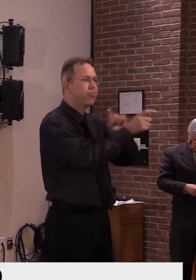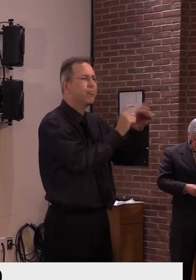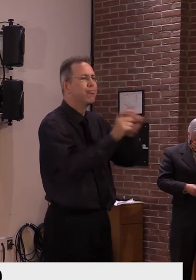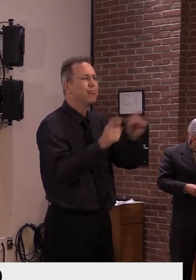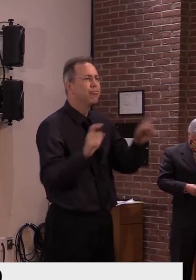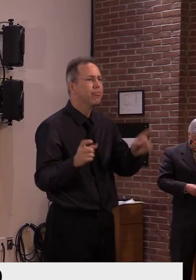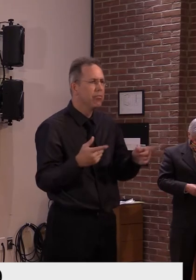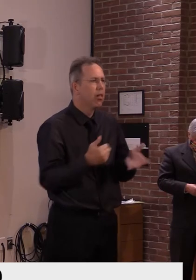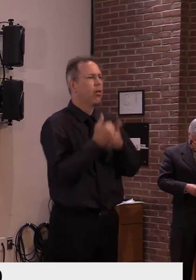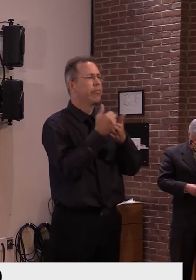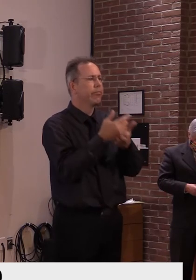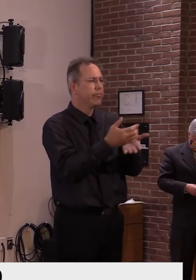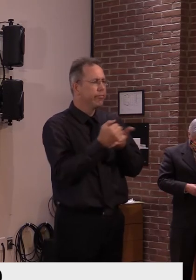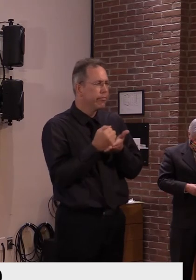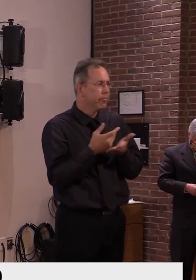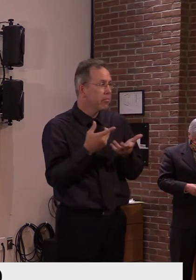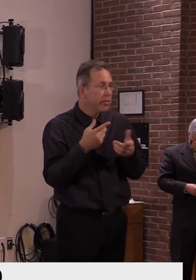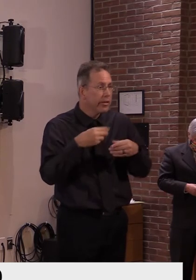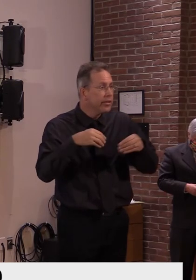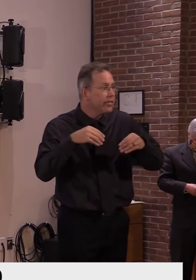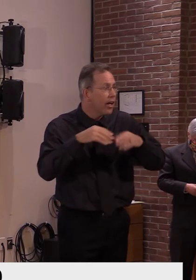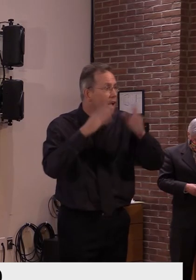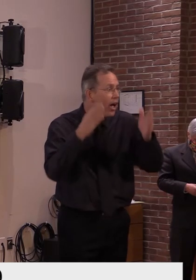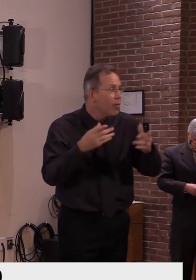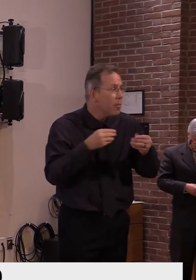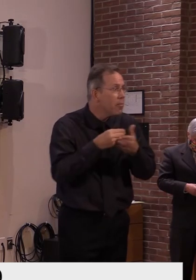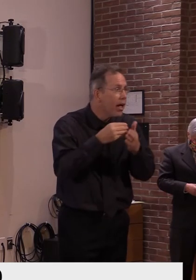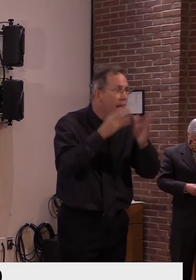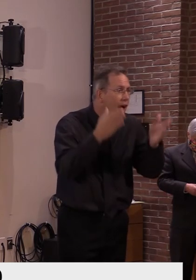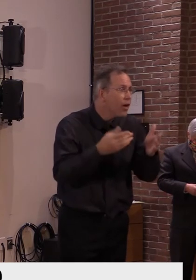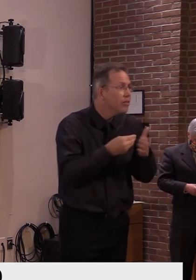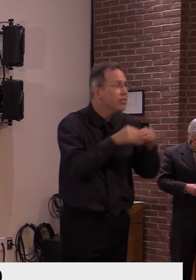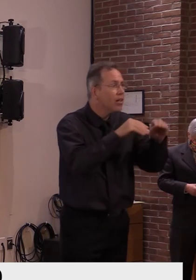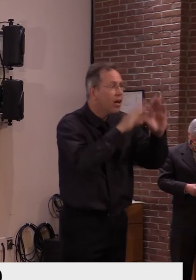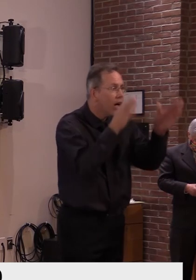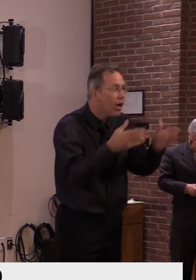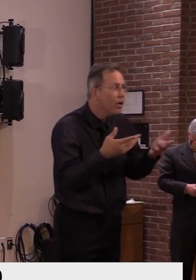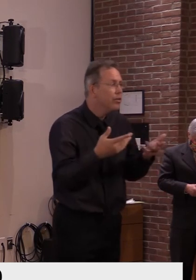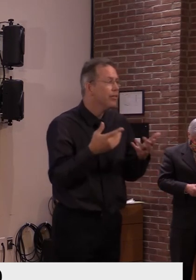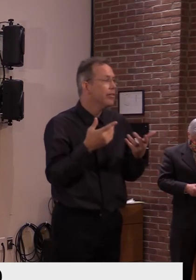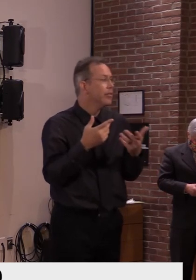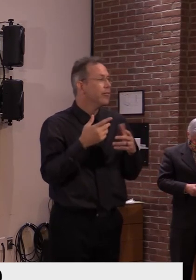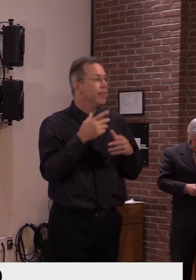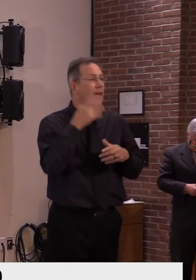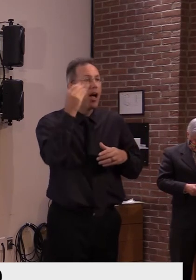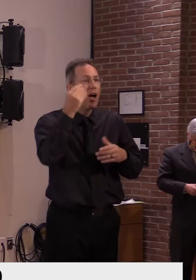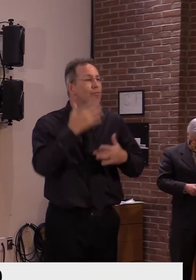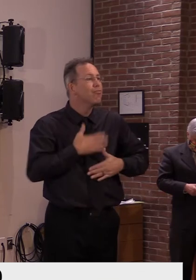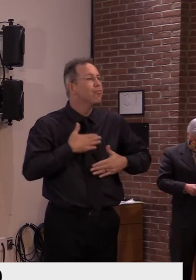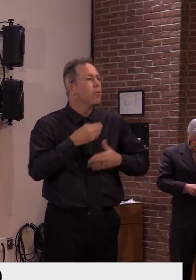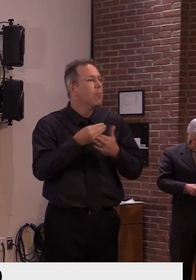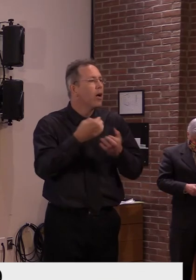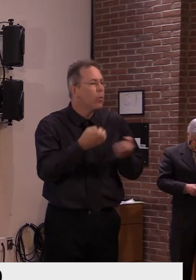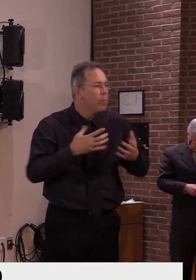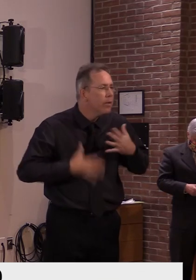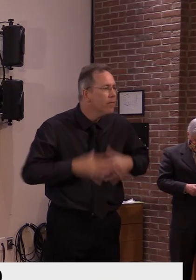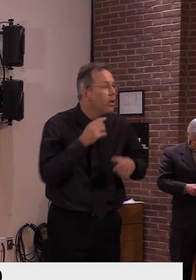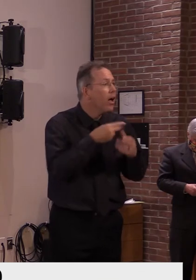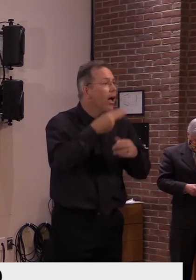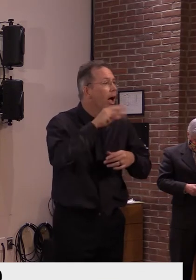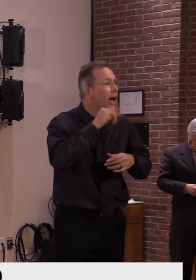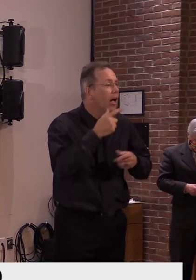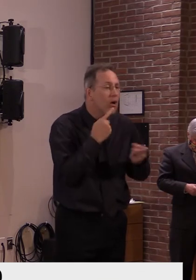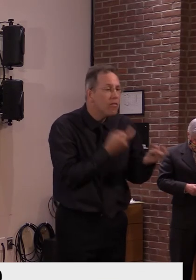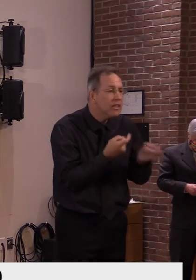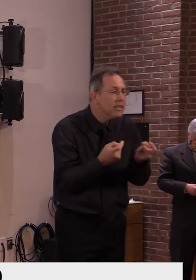whether it's, uh, outdoor recreation equipment, uh, there are some good news out there in some respects. Uh, but a lot of it, I